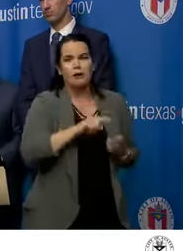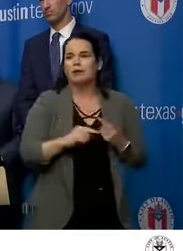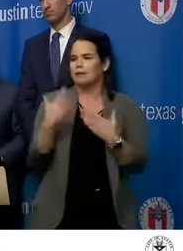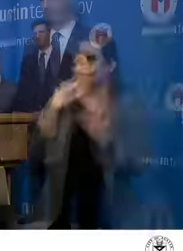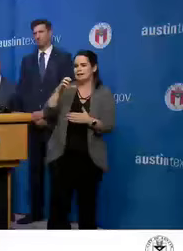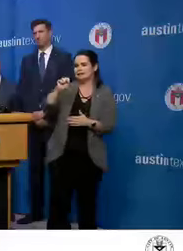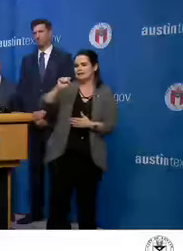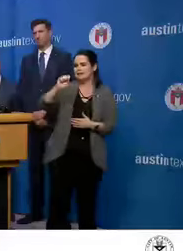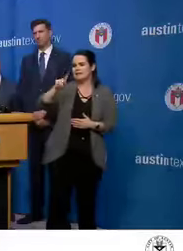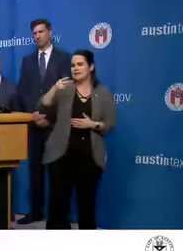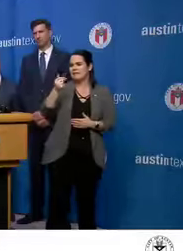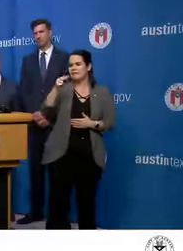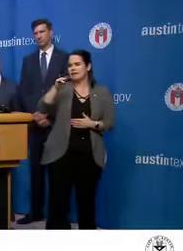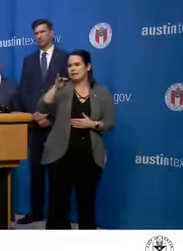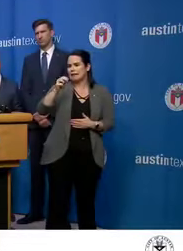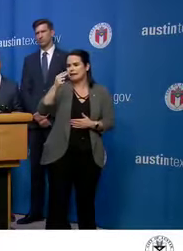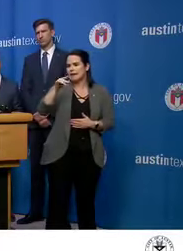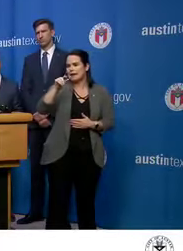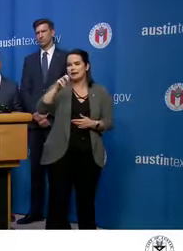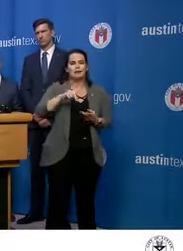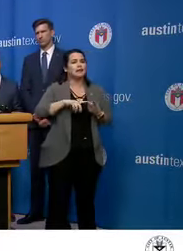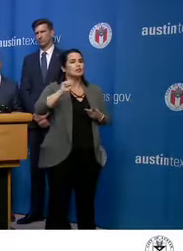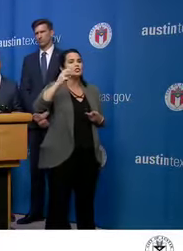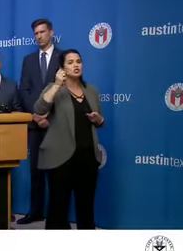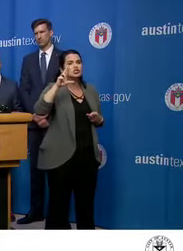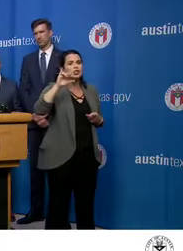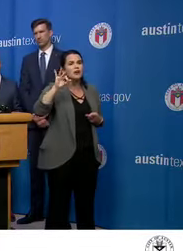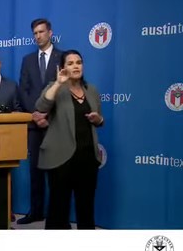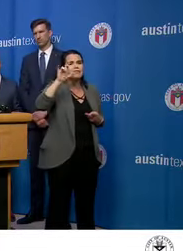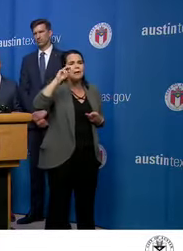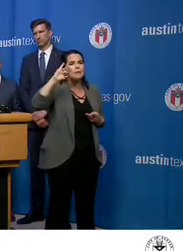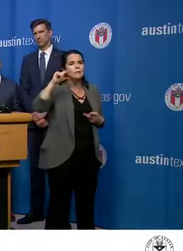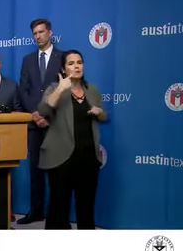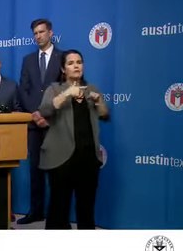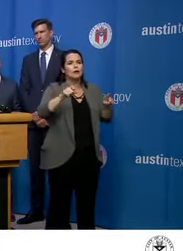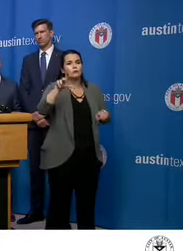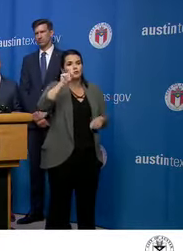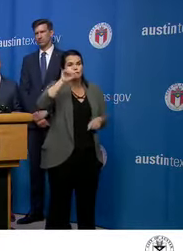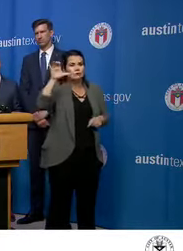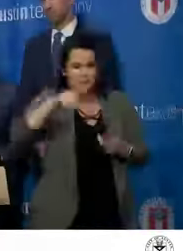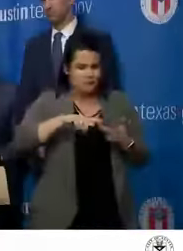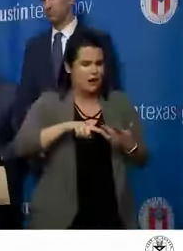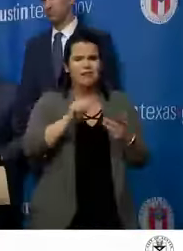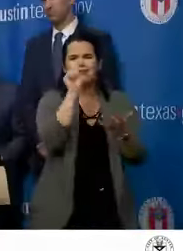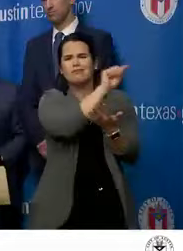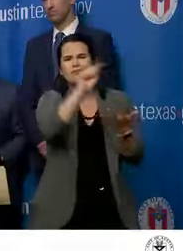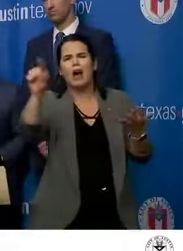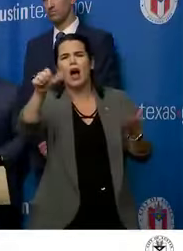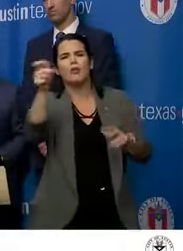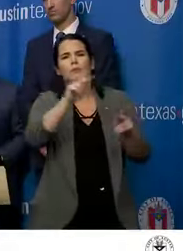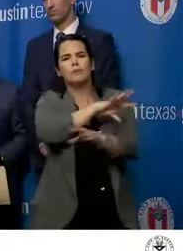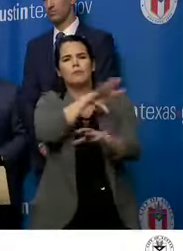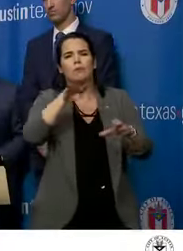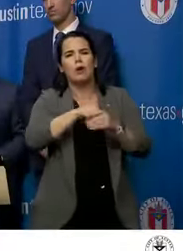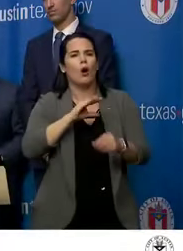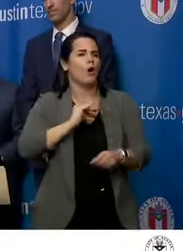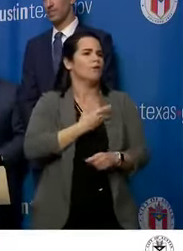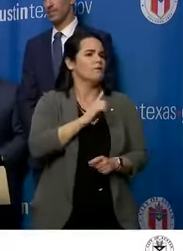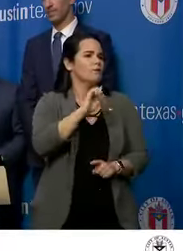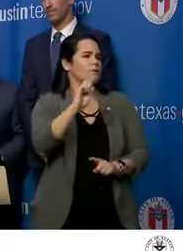Stephanie Hayden, Sherry Fleming over at Travis County, as well as many others in our first responder community